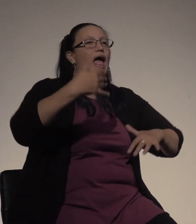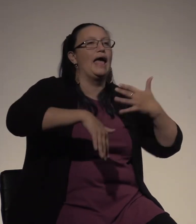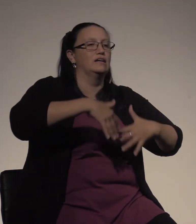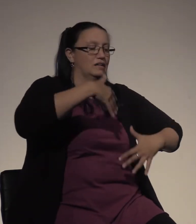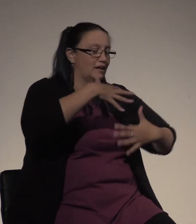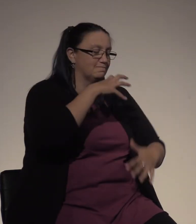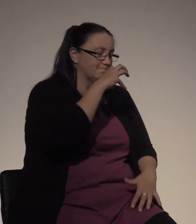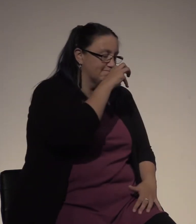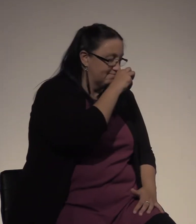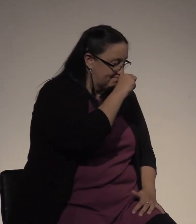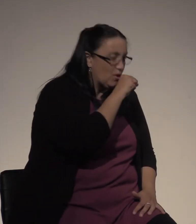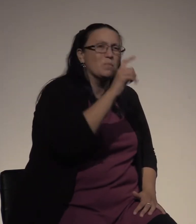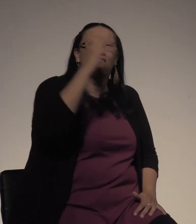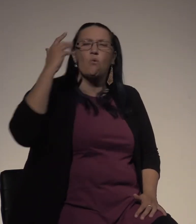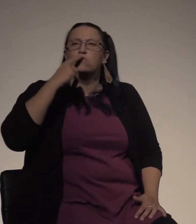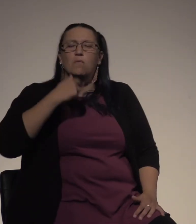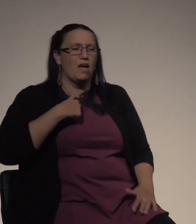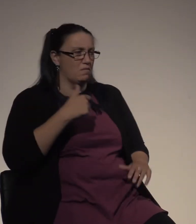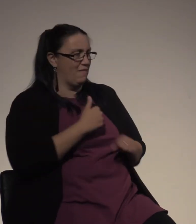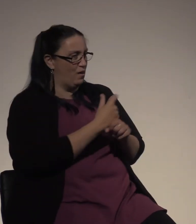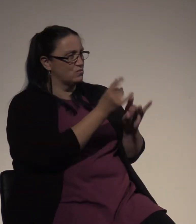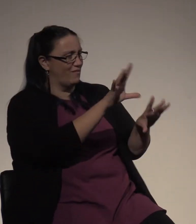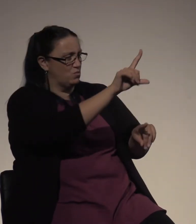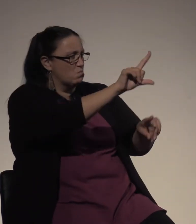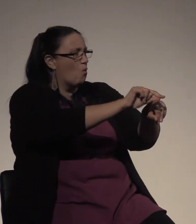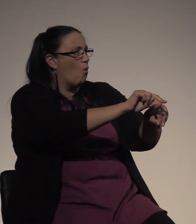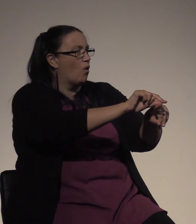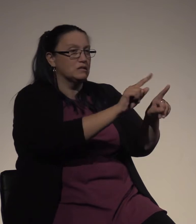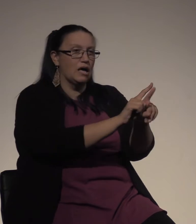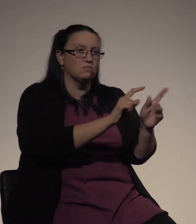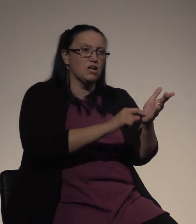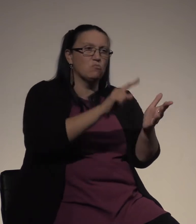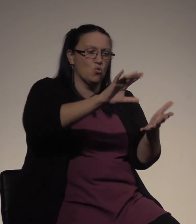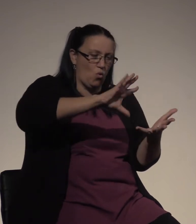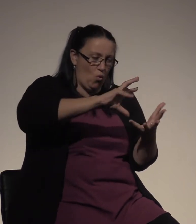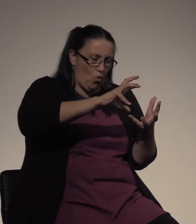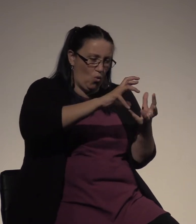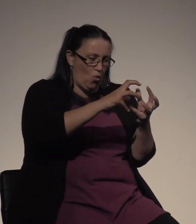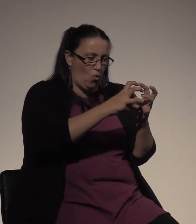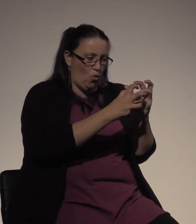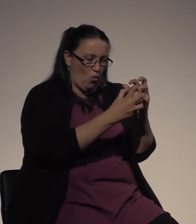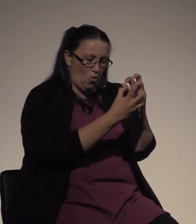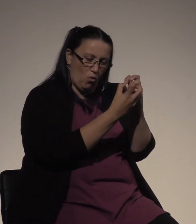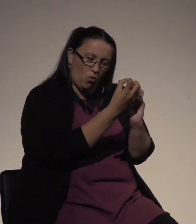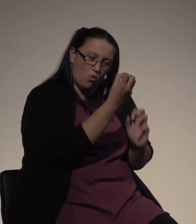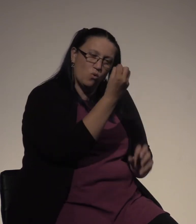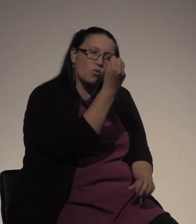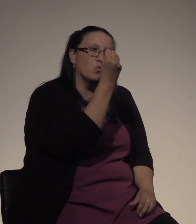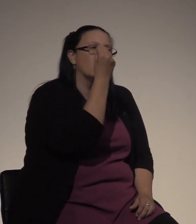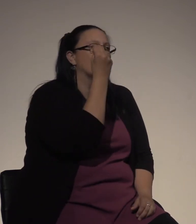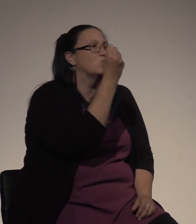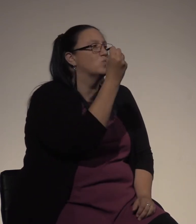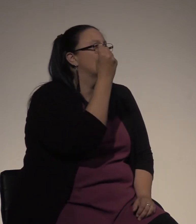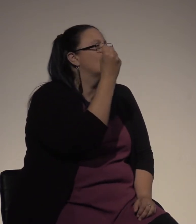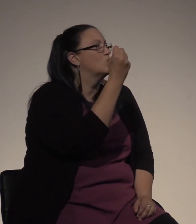how silly it was, how small I made myself while you collapsed me in your palms. I was